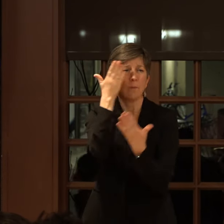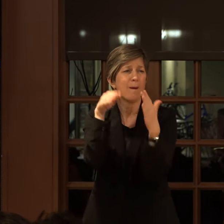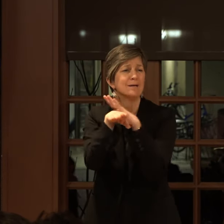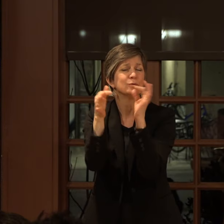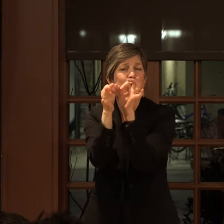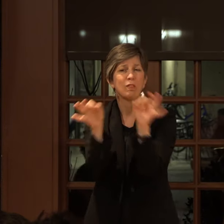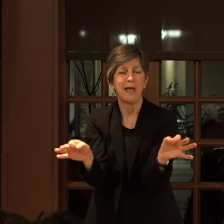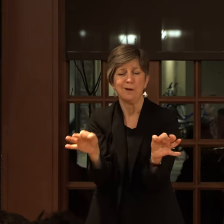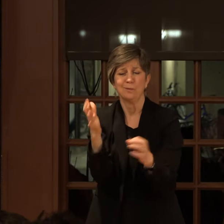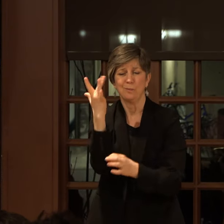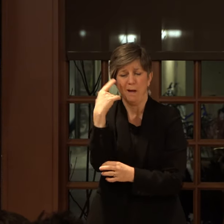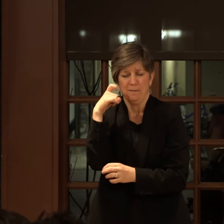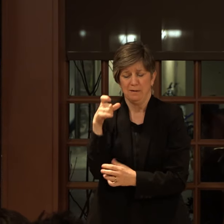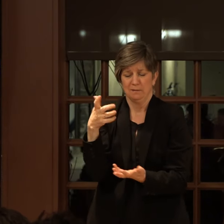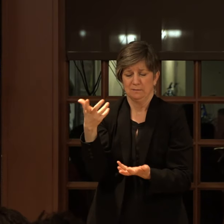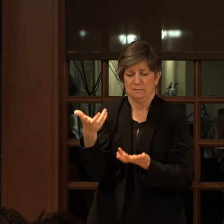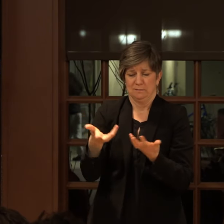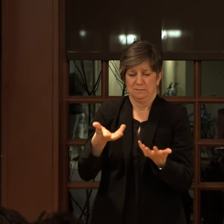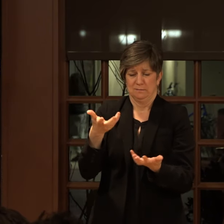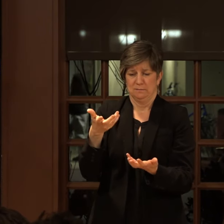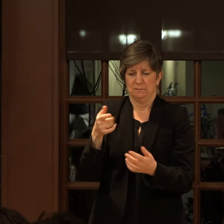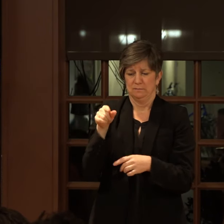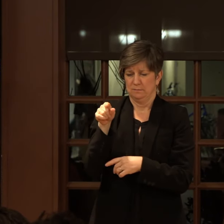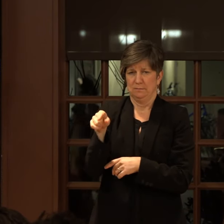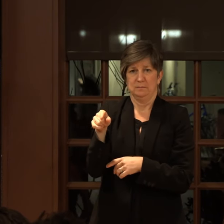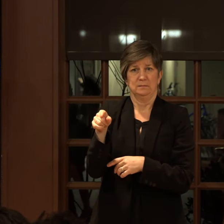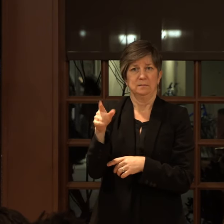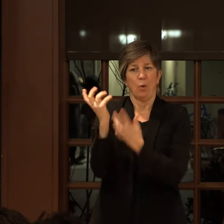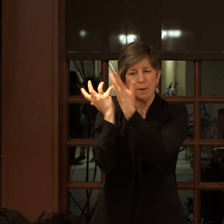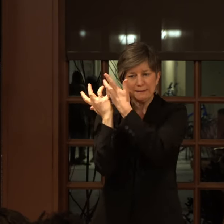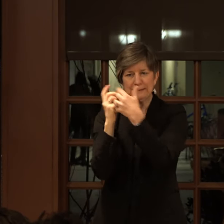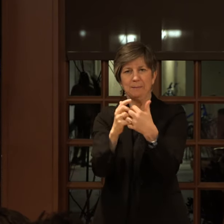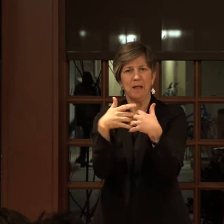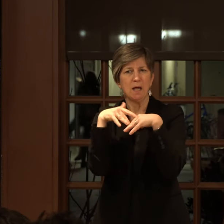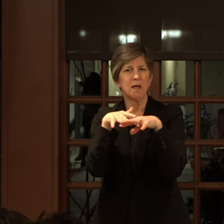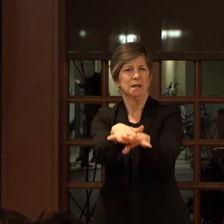language simply because we want them to assimilate